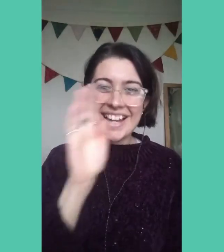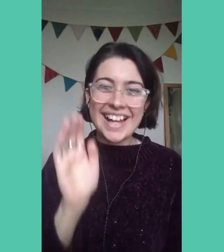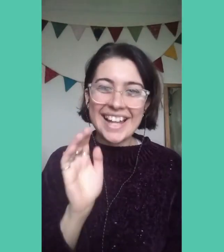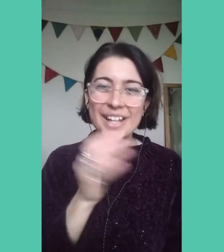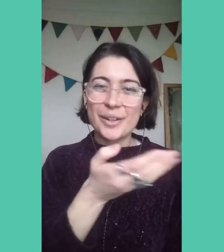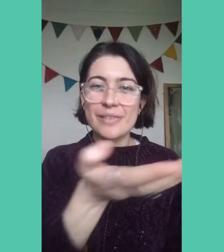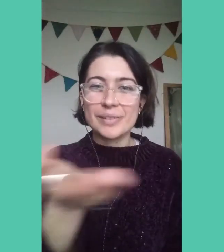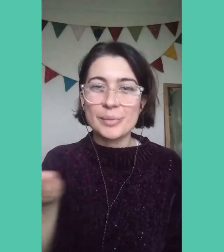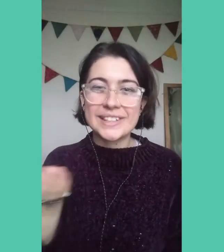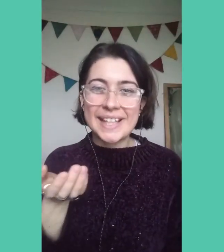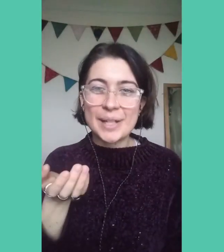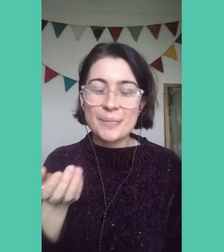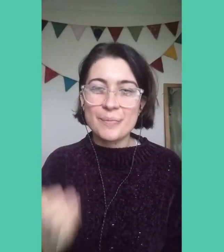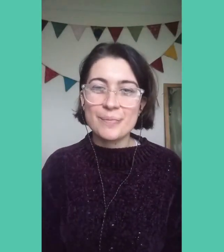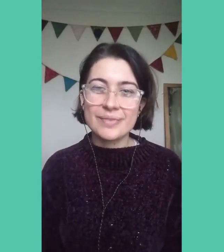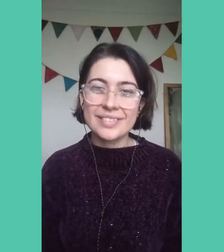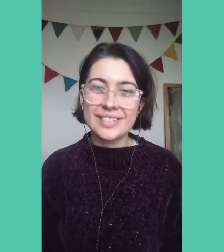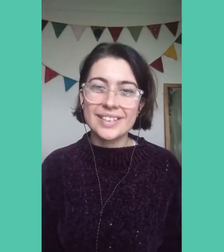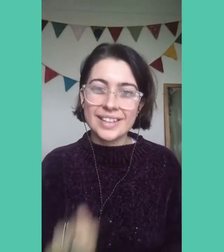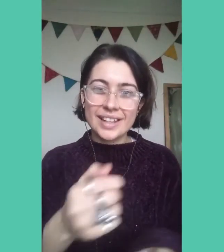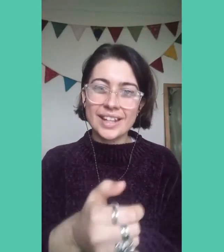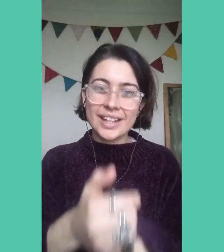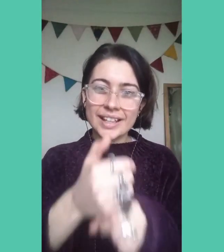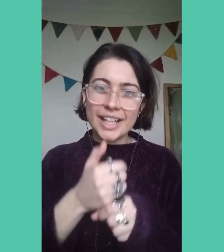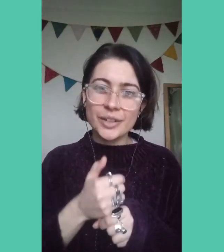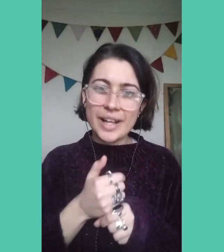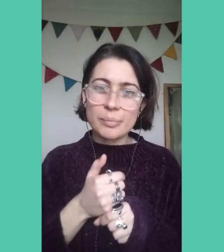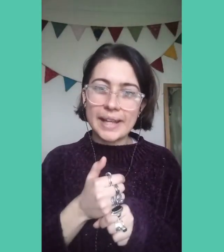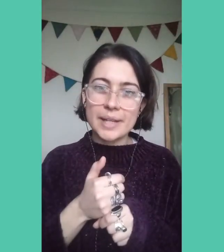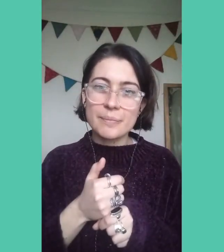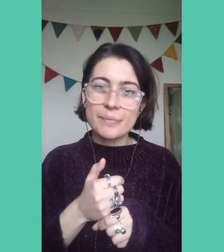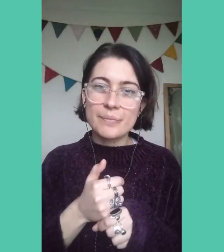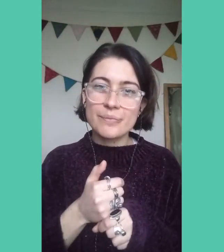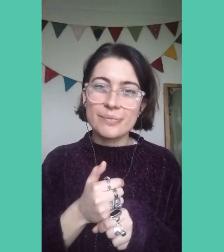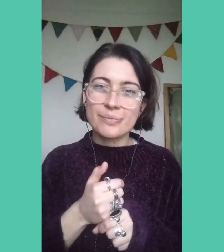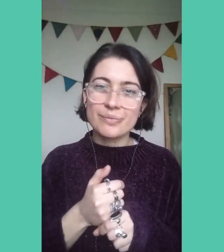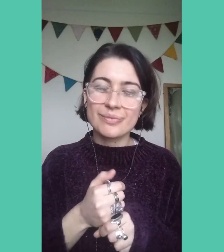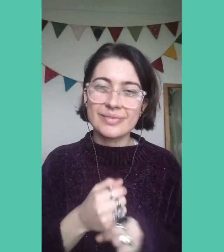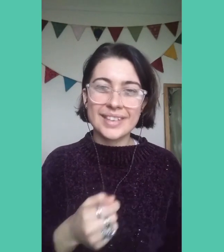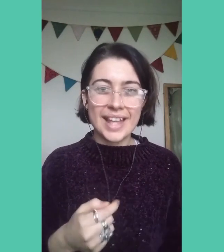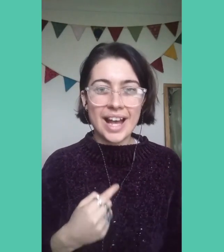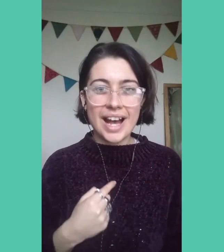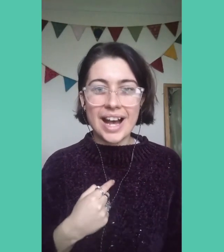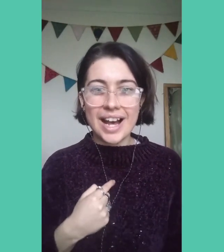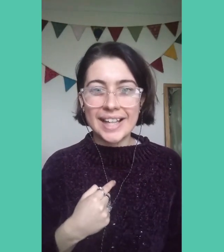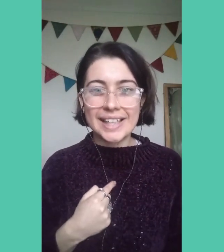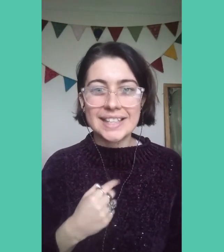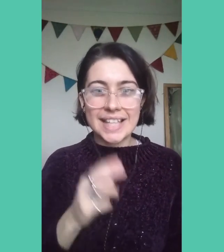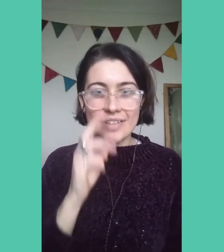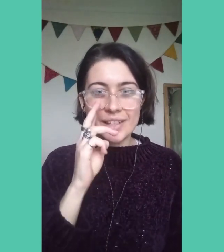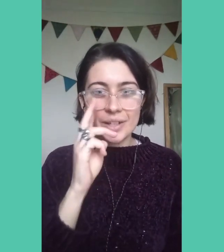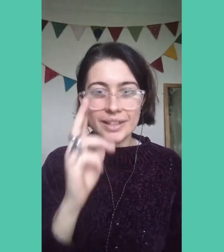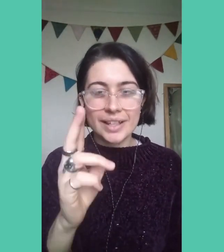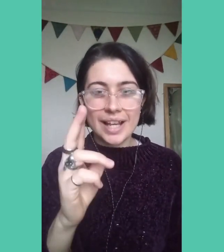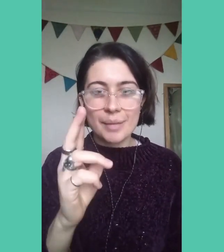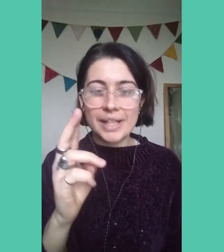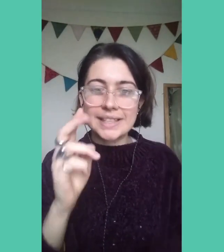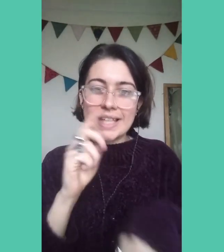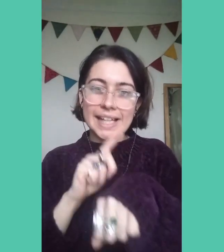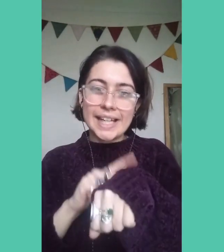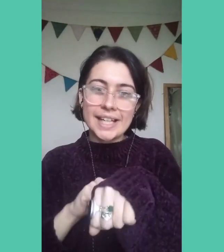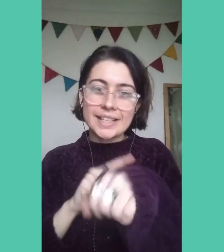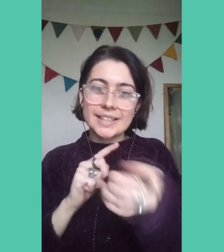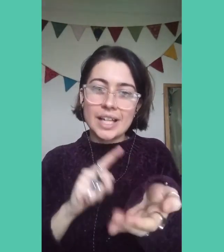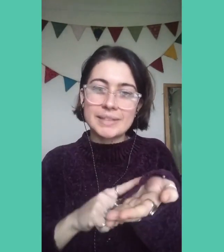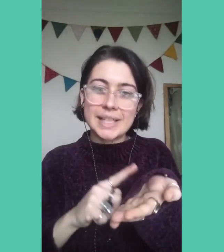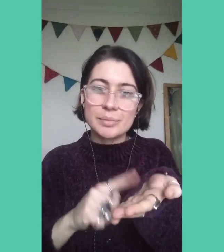Hello everybody. Can you help me? I need to have a look at my